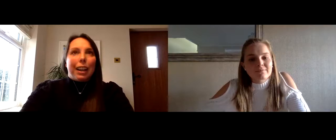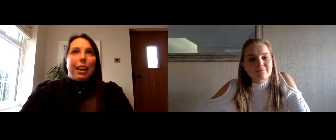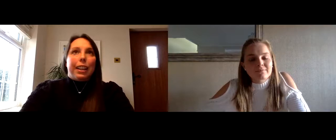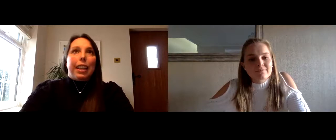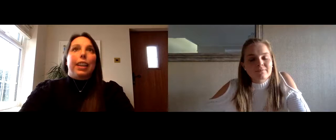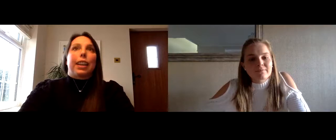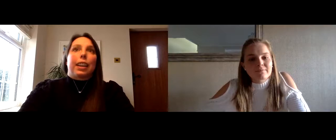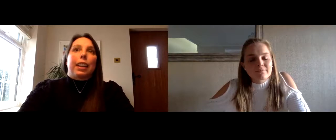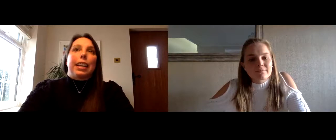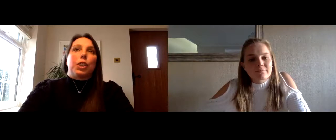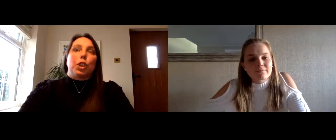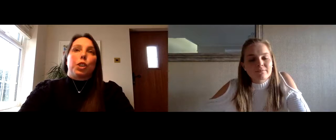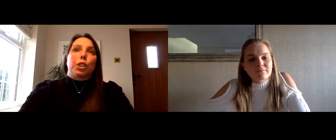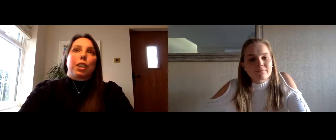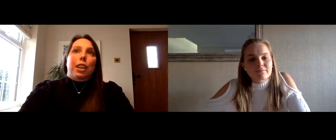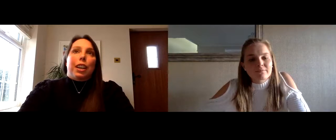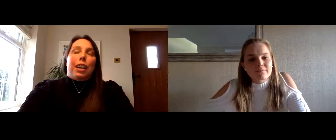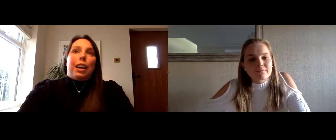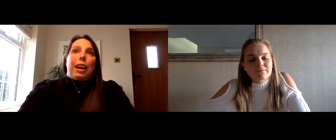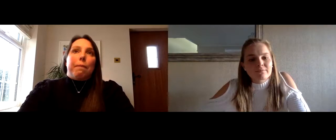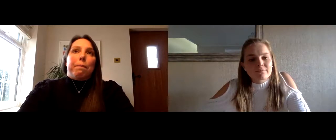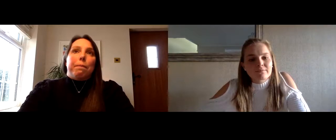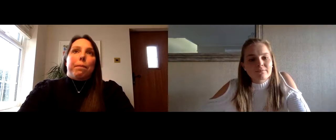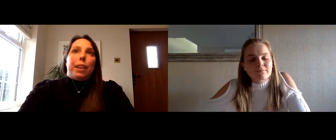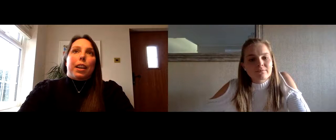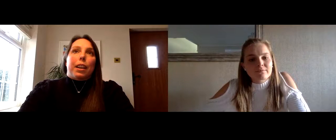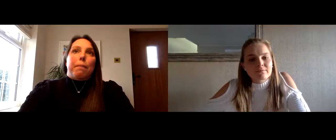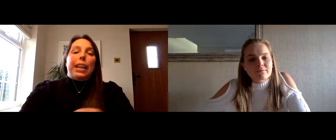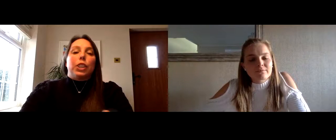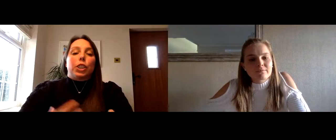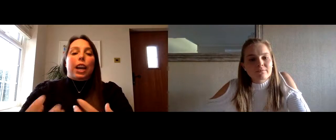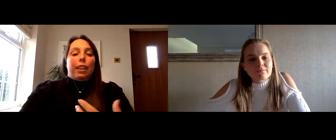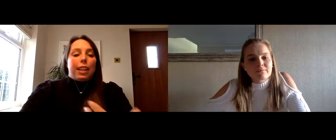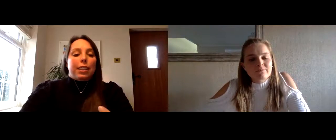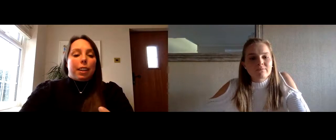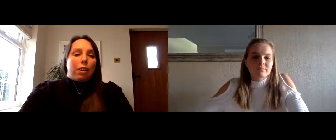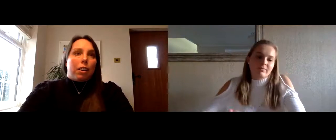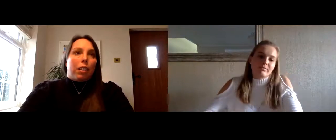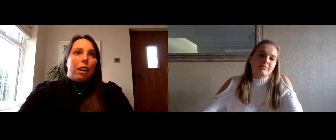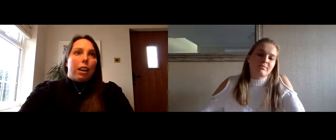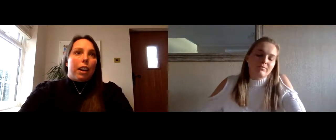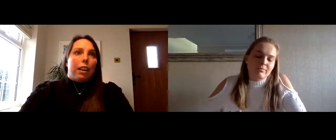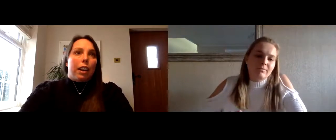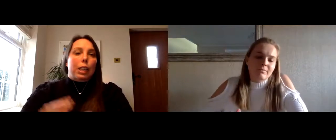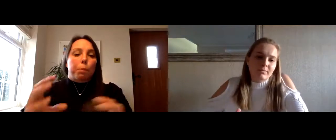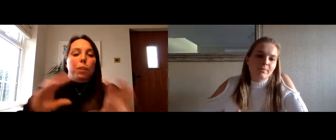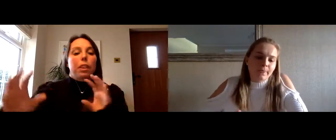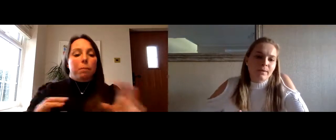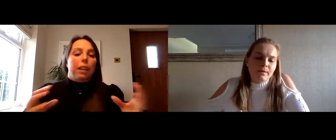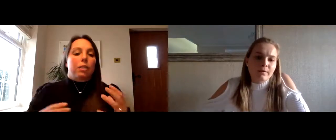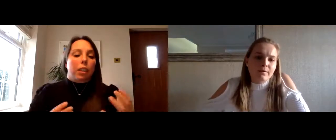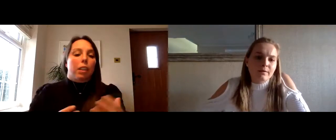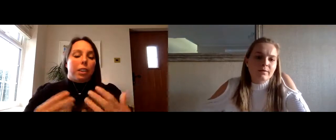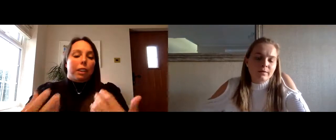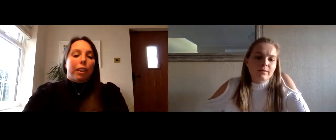i think it's just um making sure that athletes are exposing